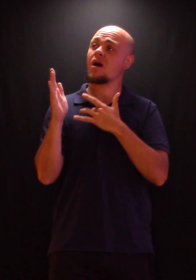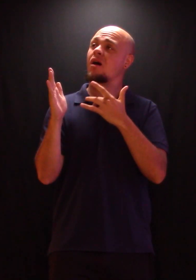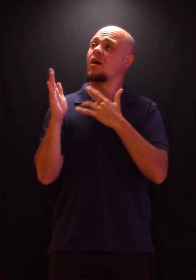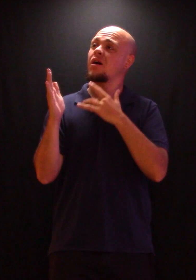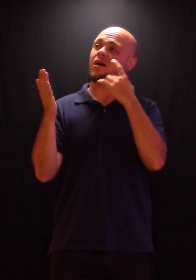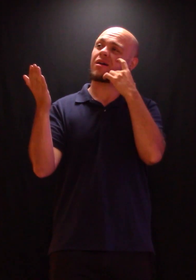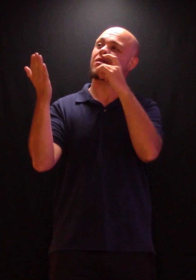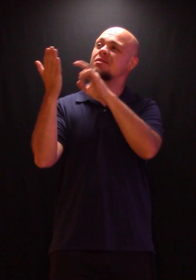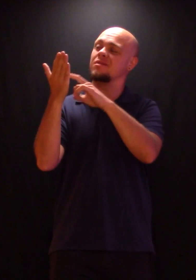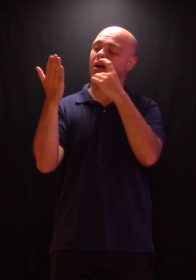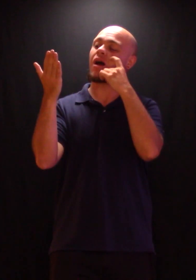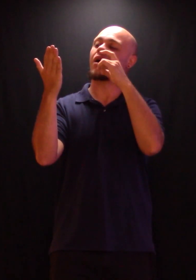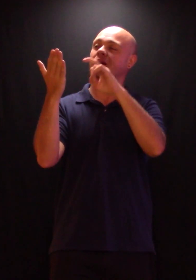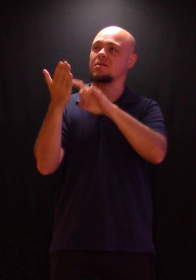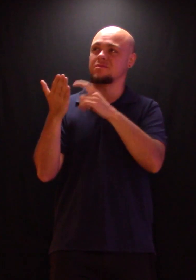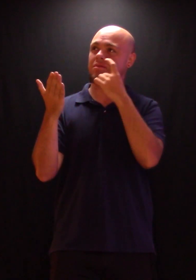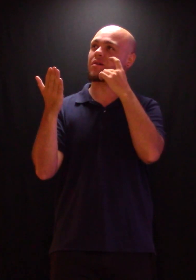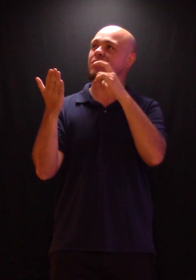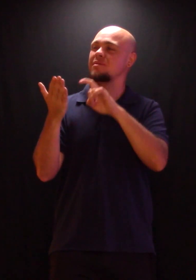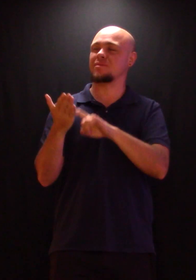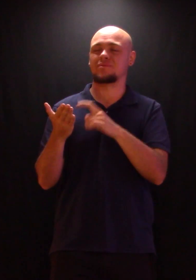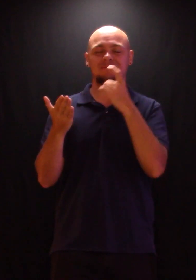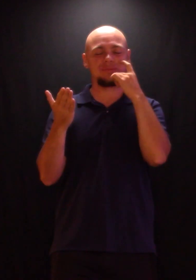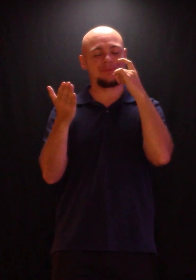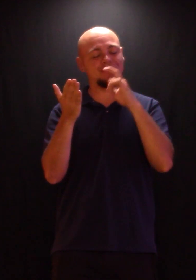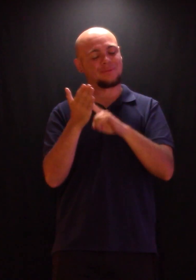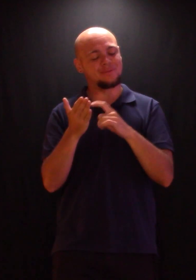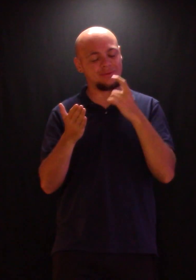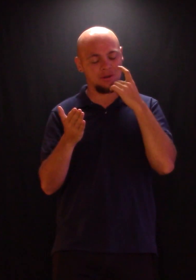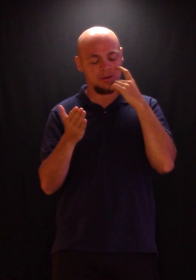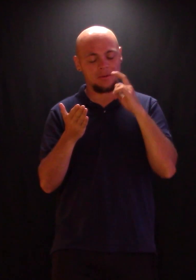reasons for my heart to cry